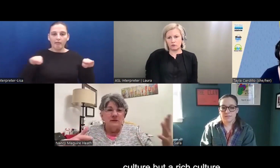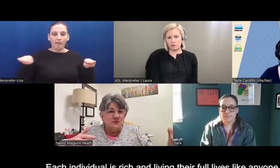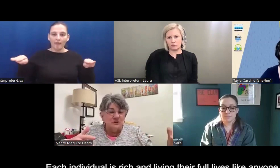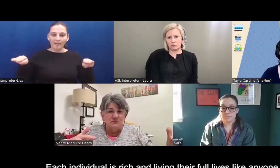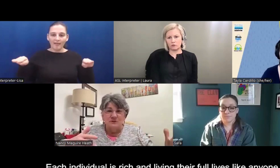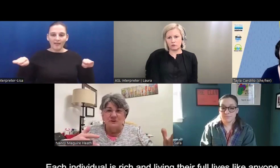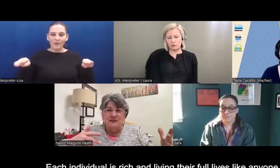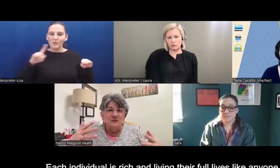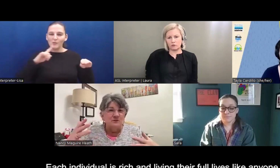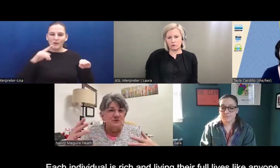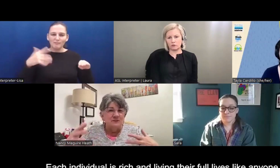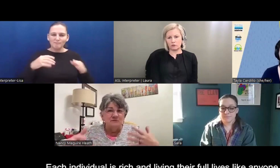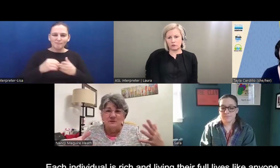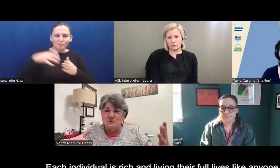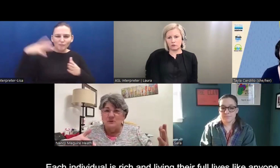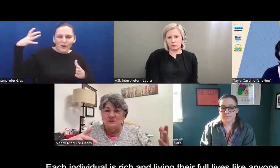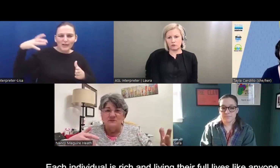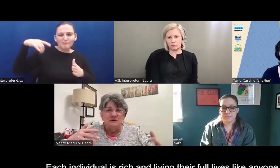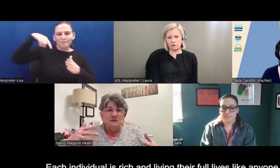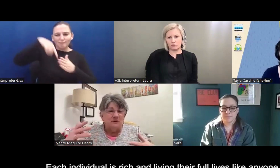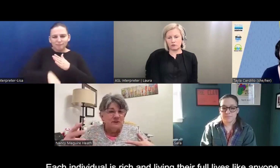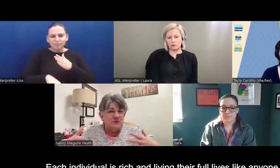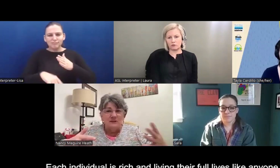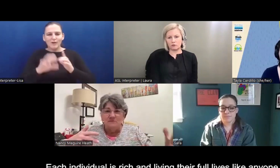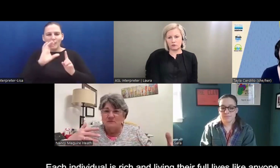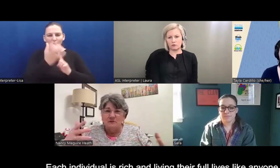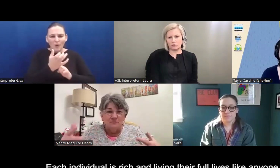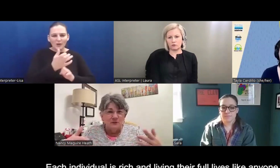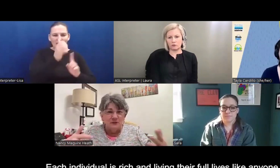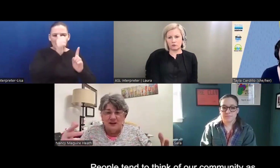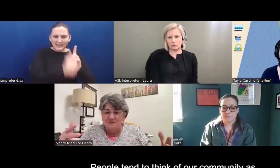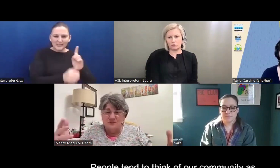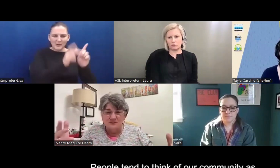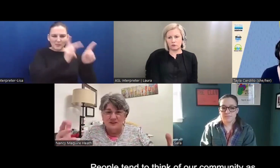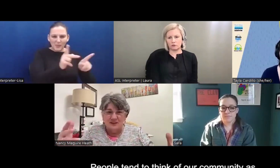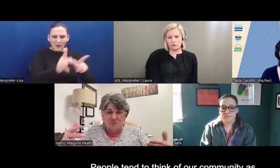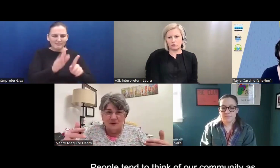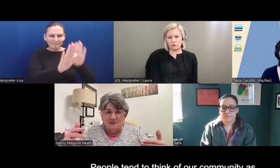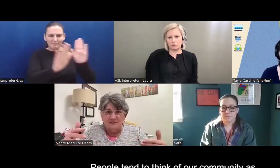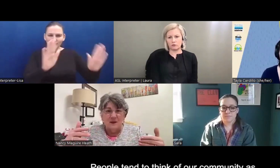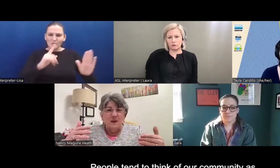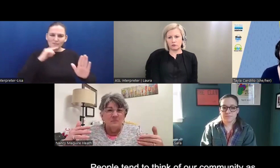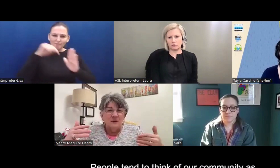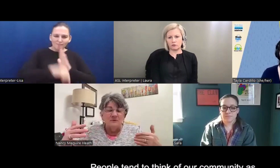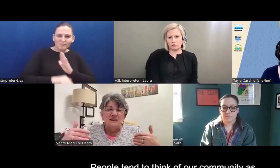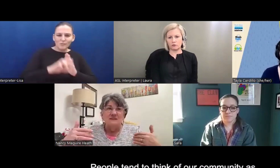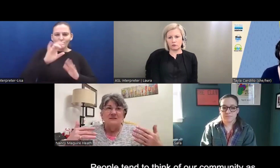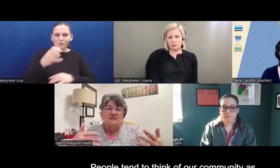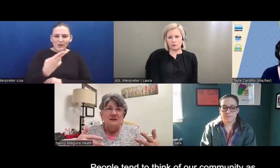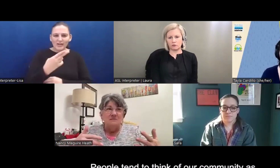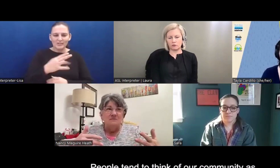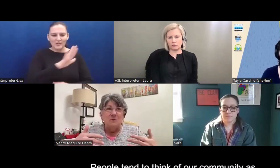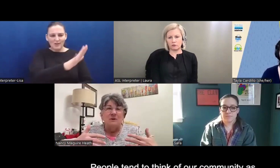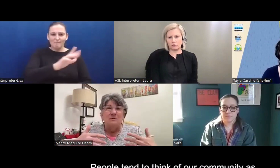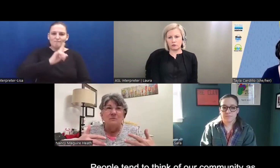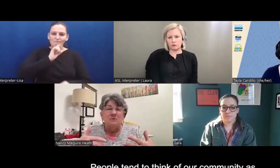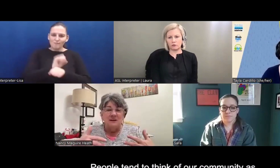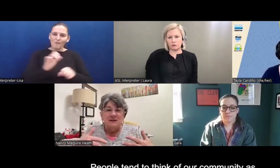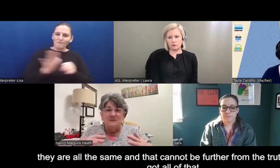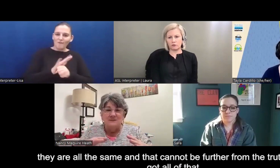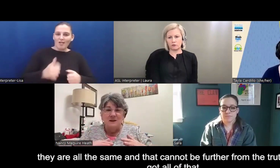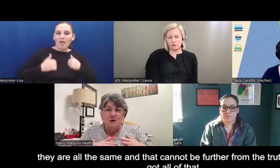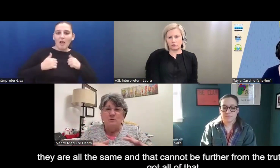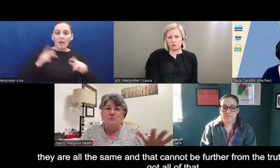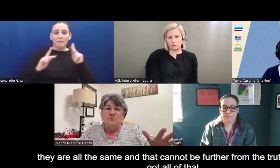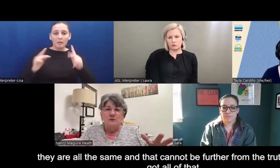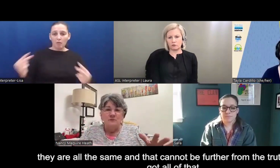very rich culture, and each individual is very rich and living their full lives just like anyone else. People tend to think of, you community